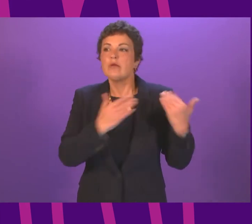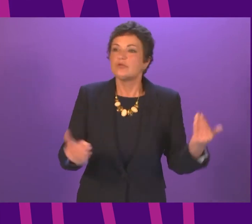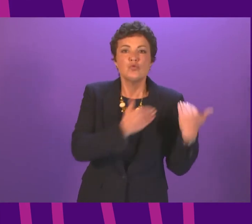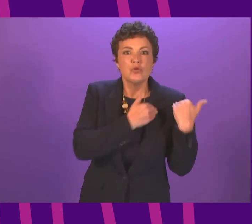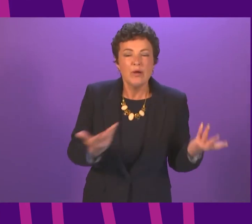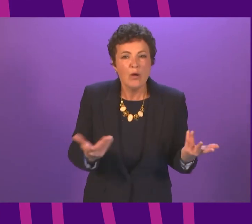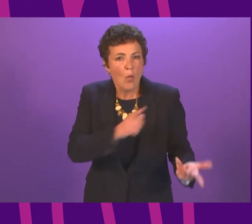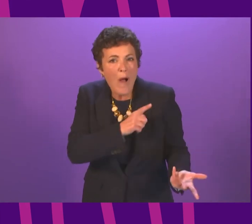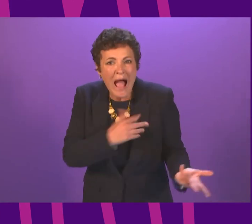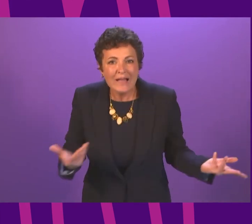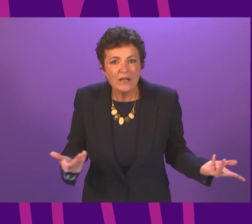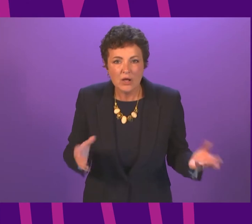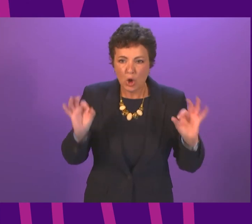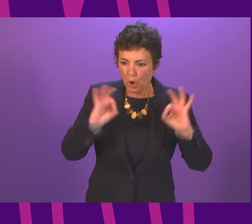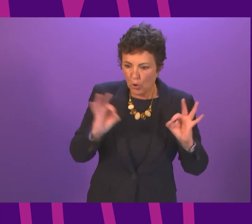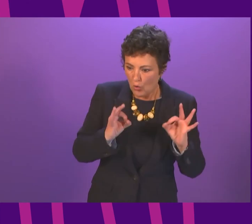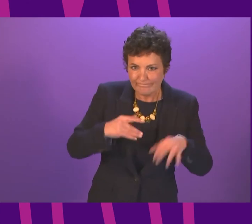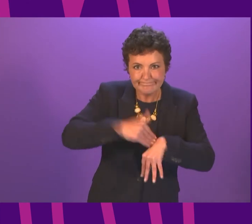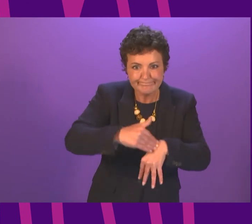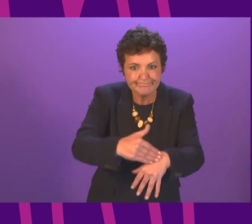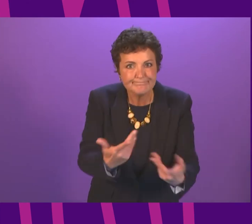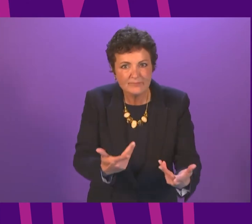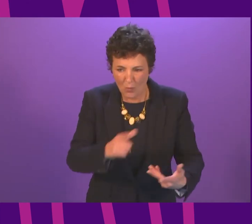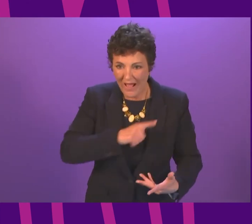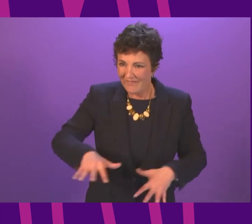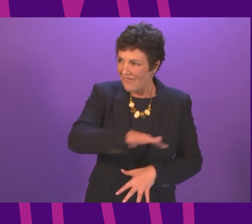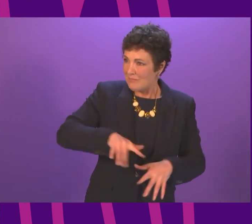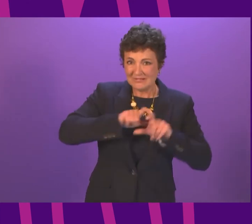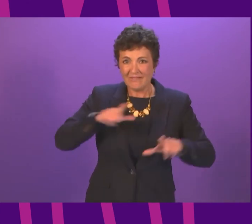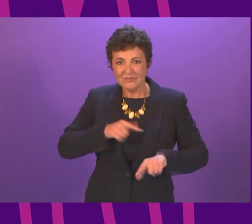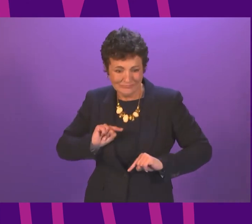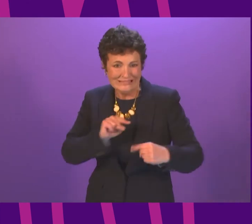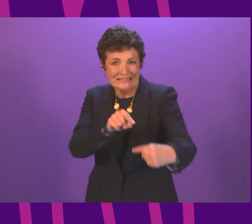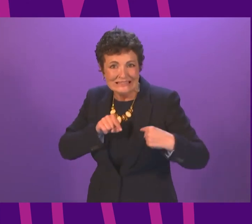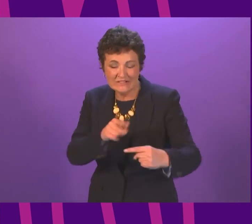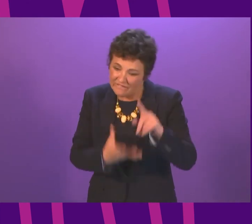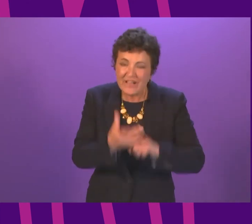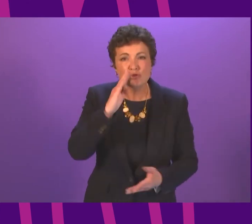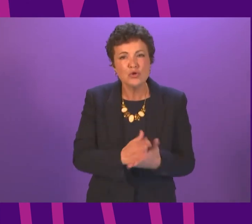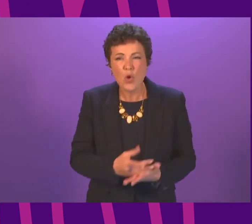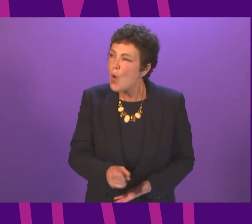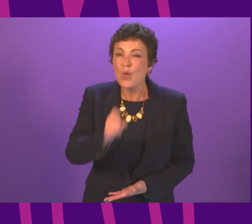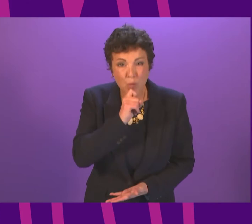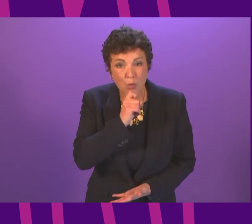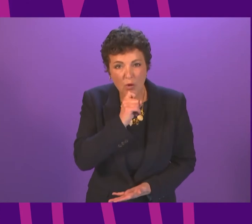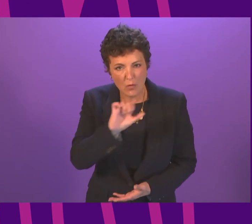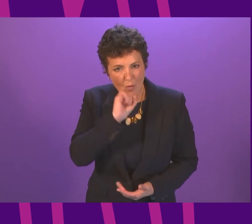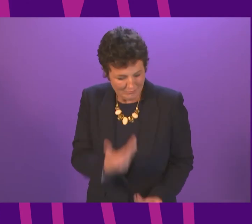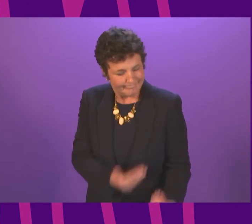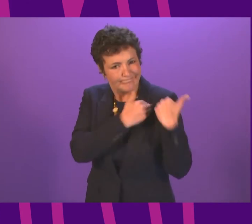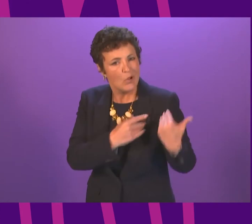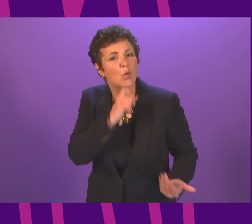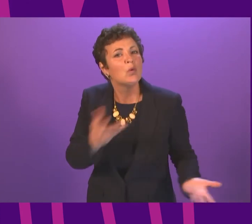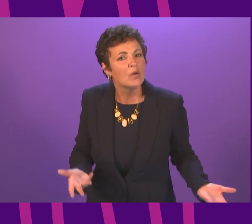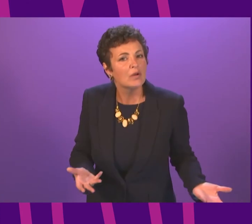Why have there been no consequences? Why are families still having to fight for the truth? Who is going to be held accountable?